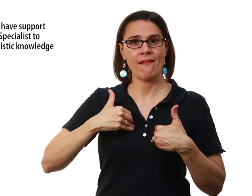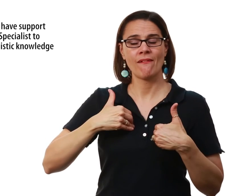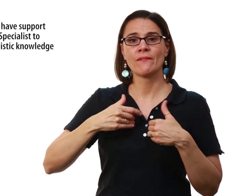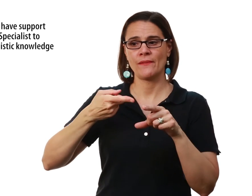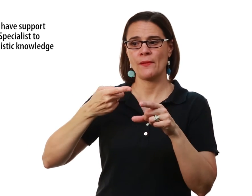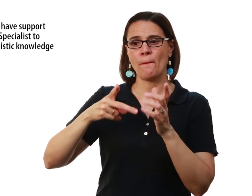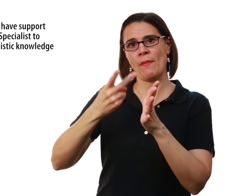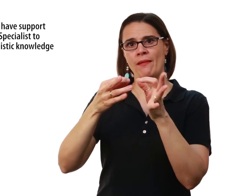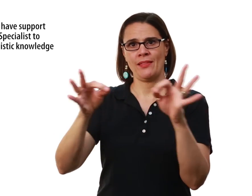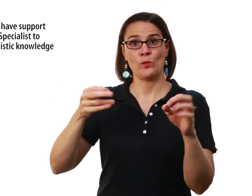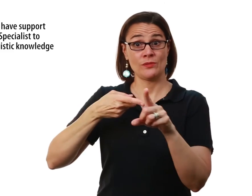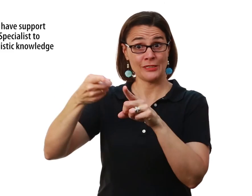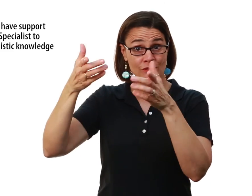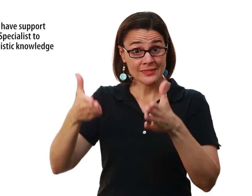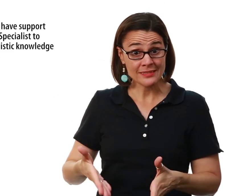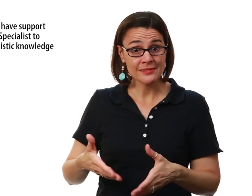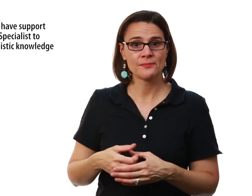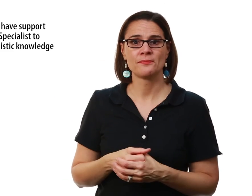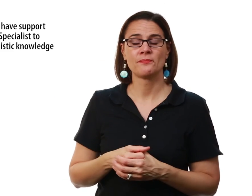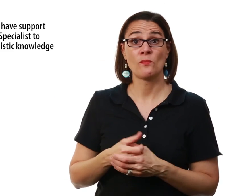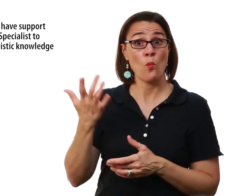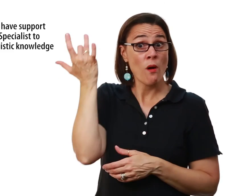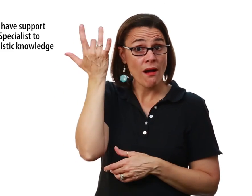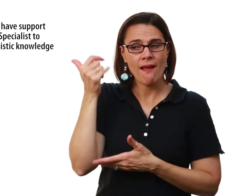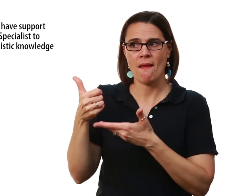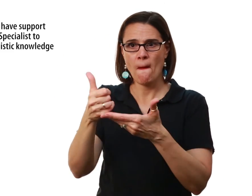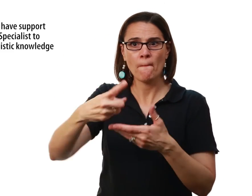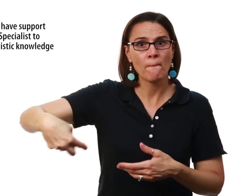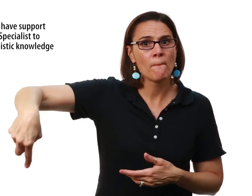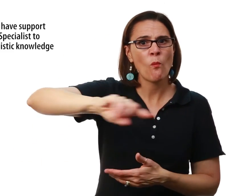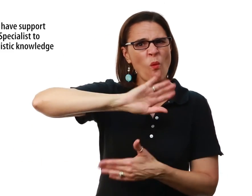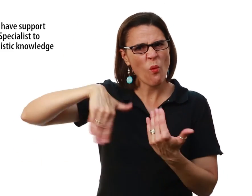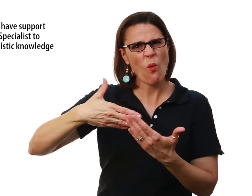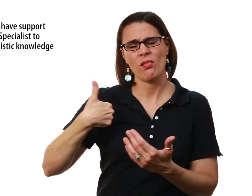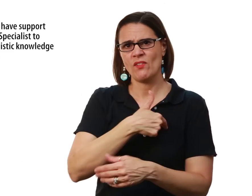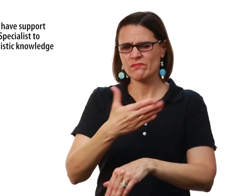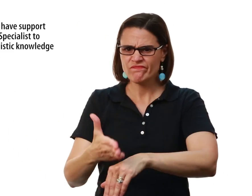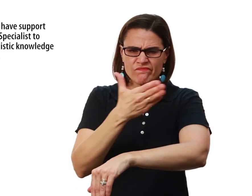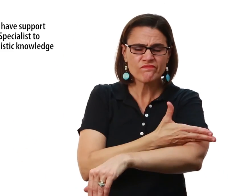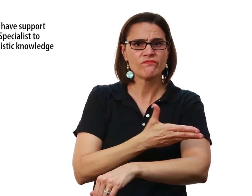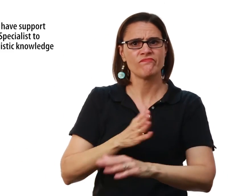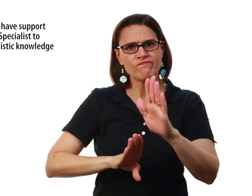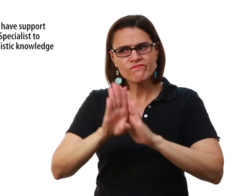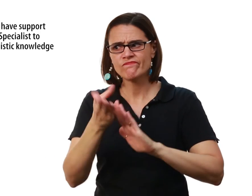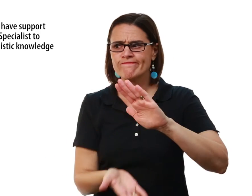a bilingual specialist In order to help them Help all of us improve in our development